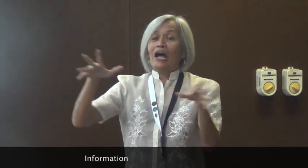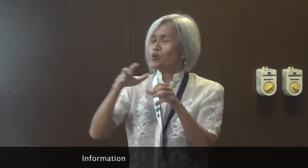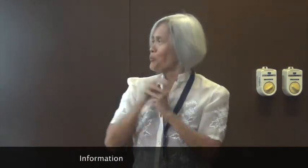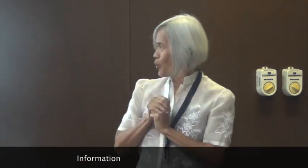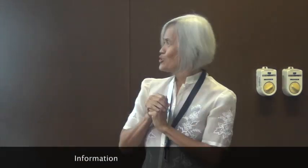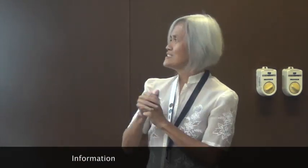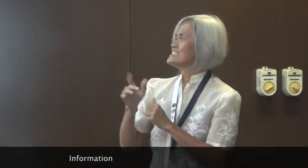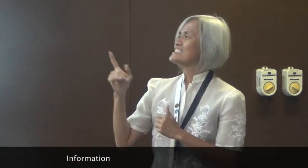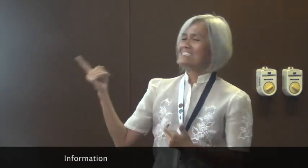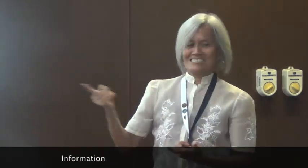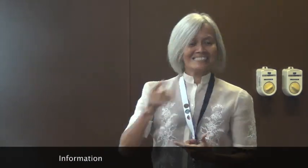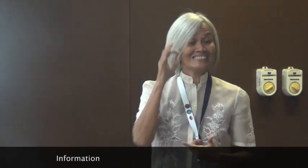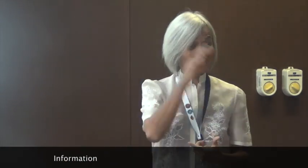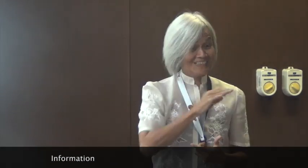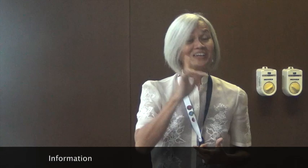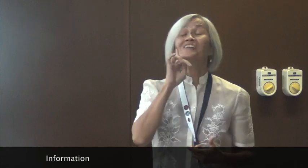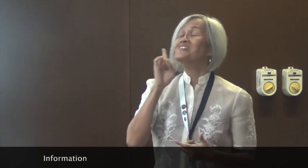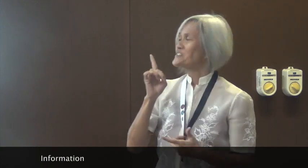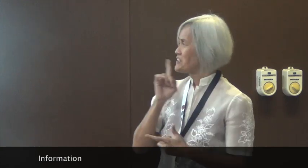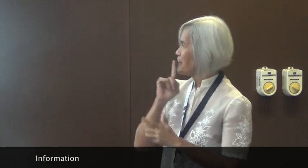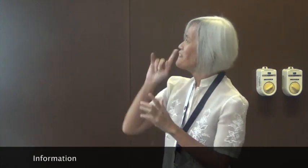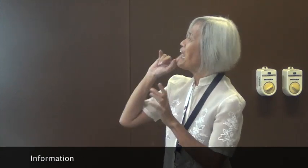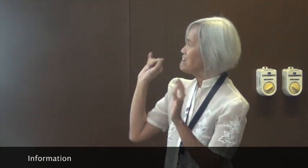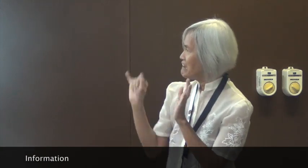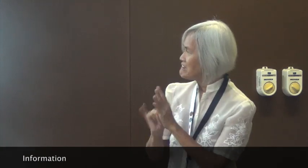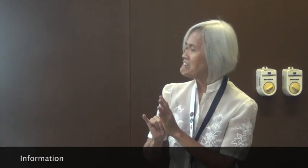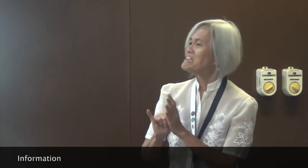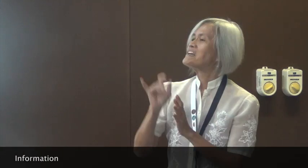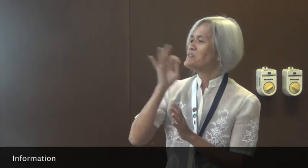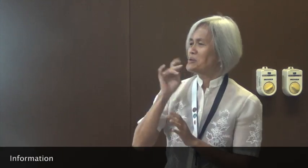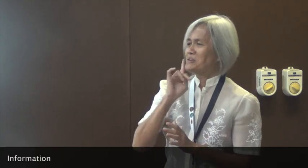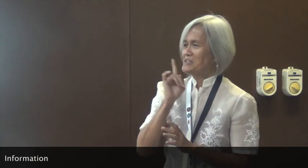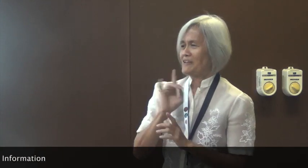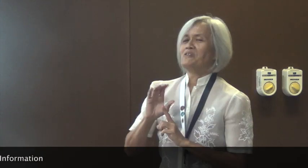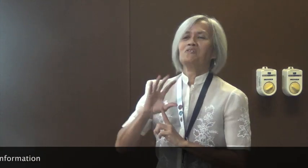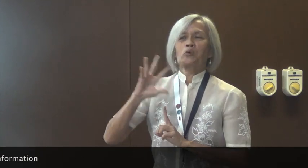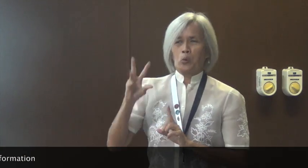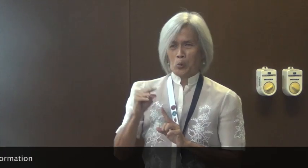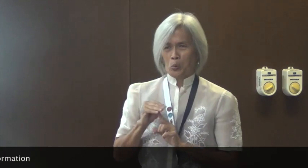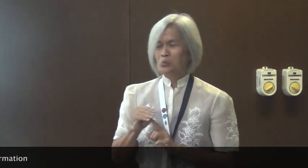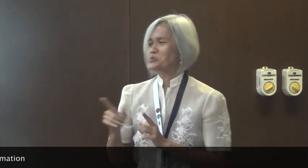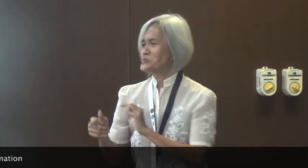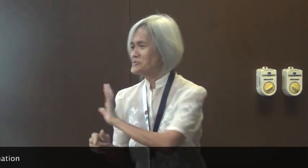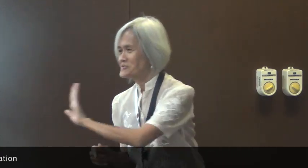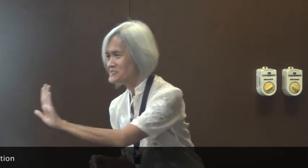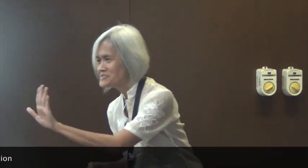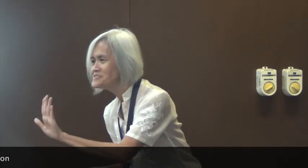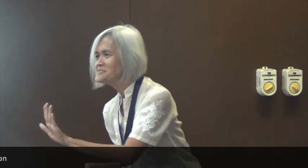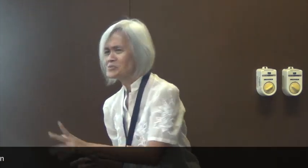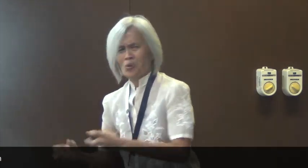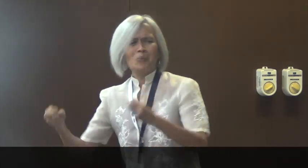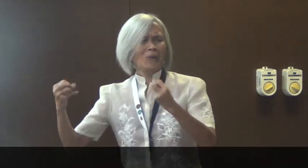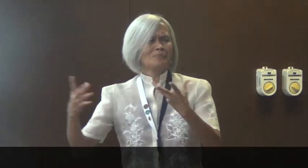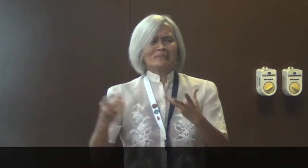Also, in anthropology, you may want to study further Filipino Deaf identity